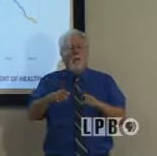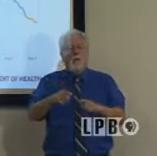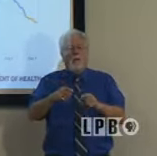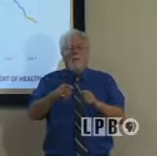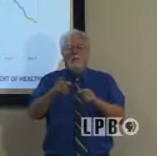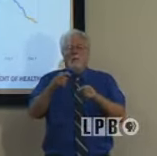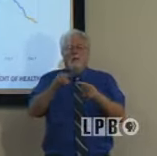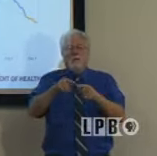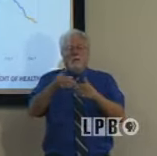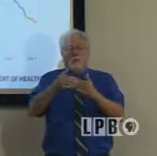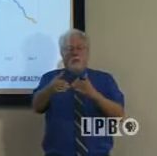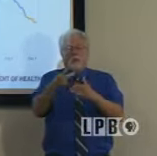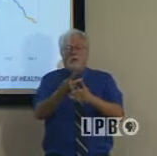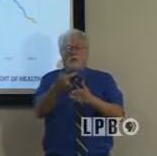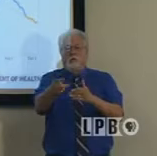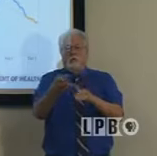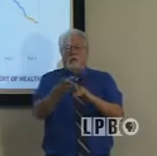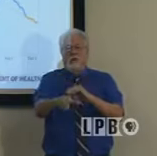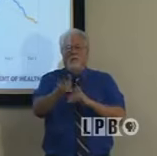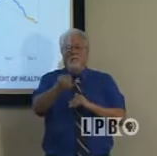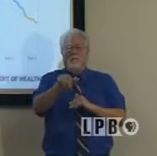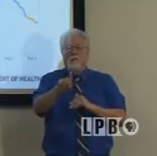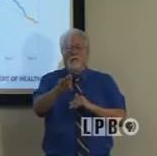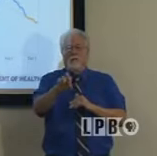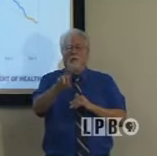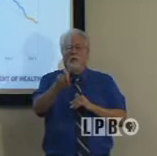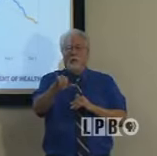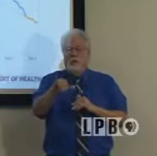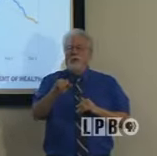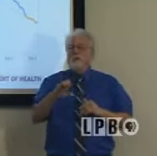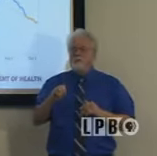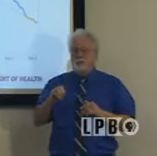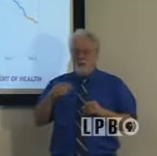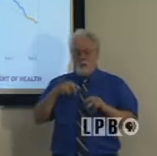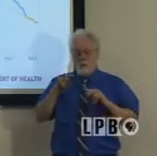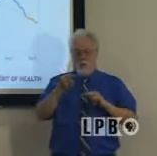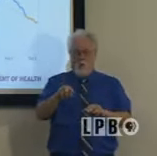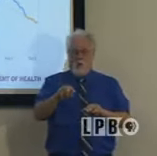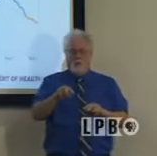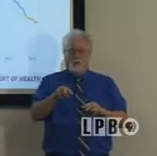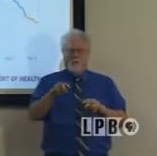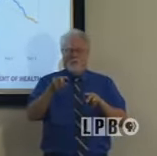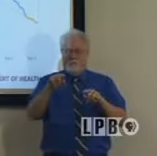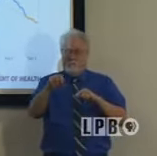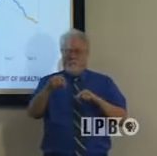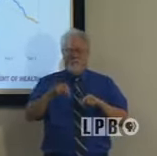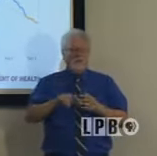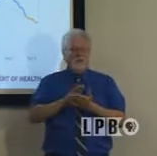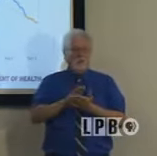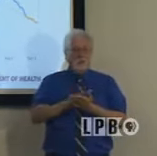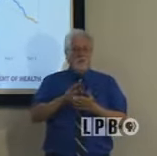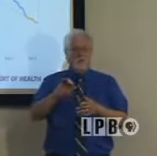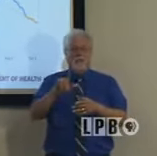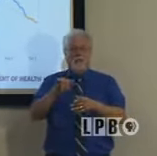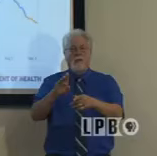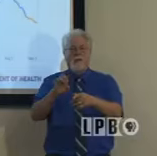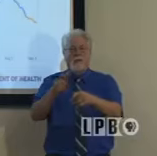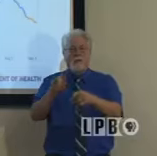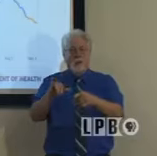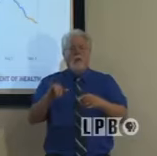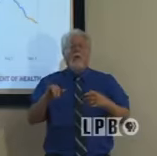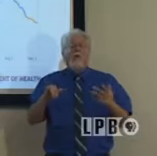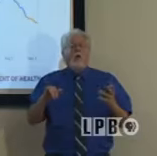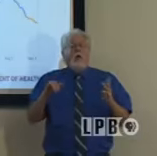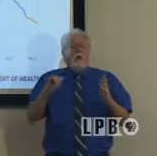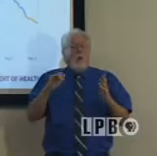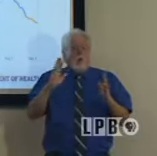out from that. So those are all trends that we're going to be watching this data very closely on. And hopefully what we find is that everybody by and large did what